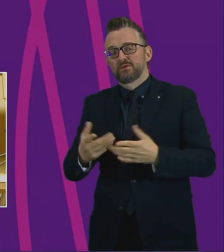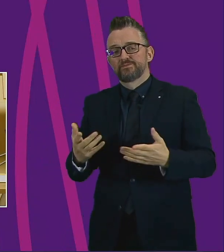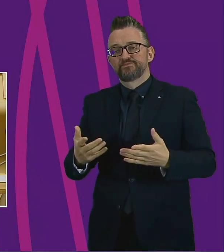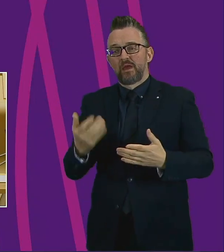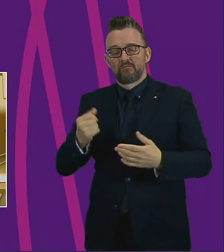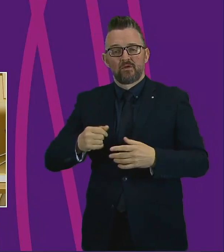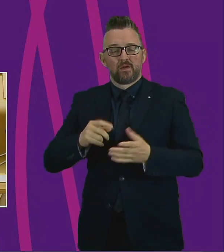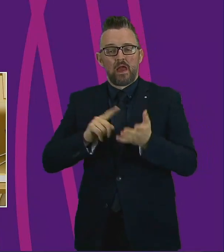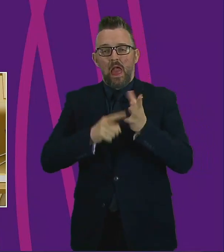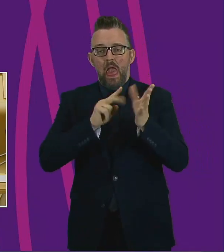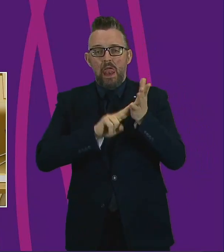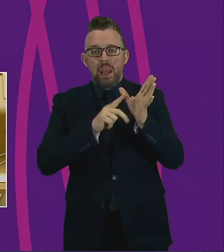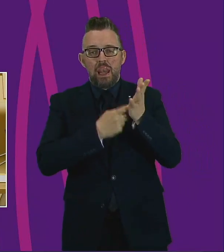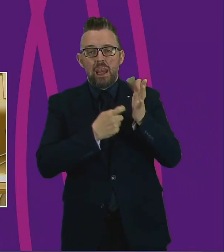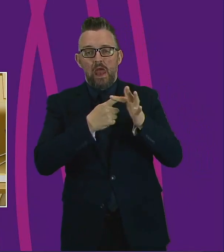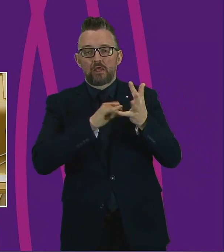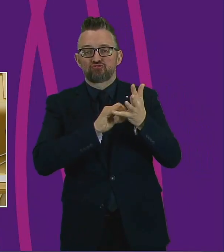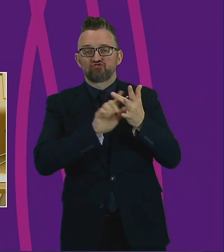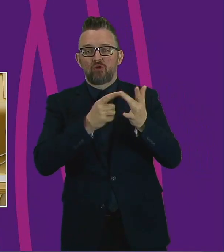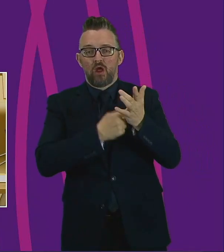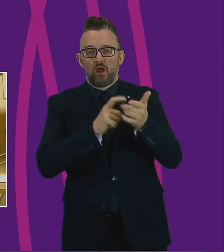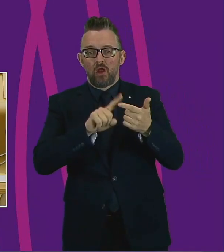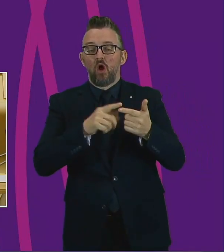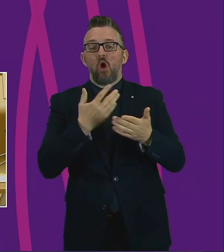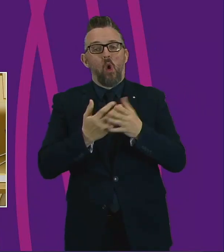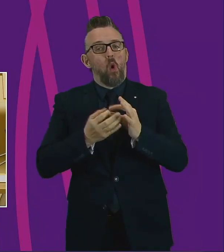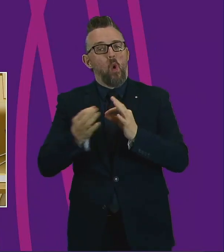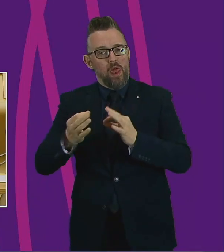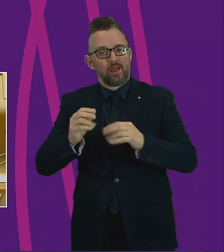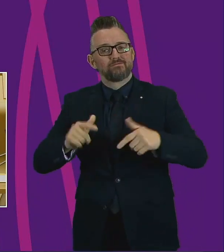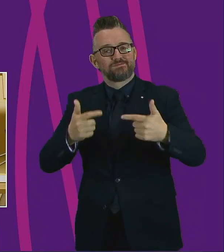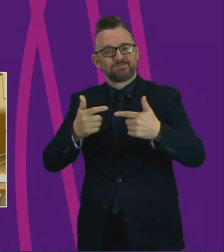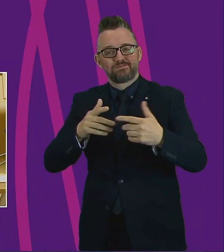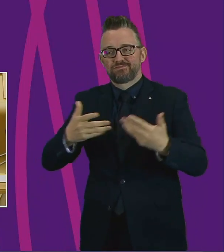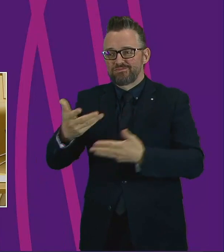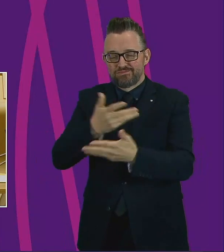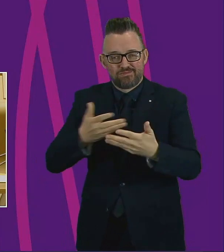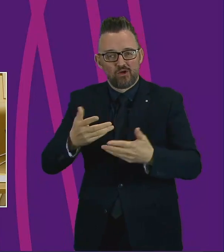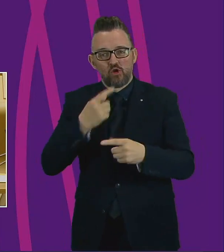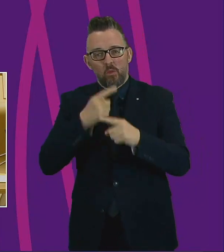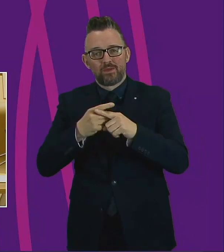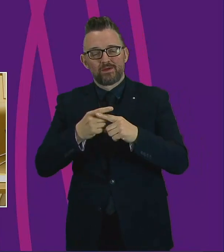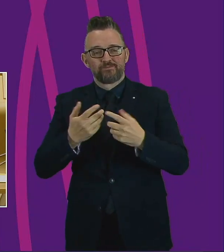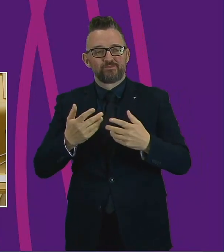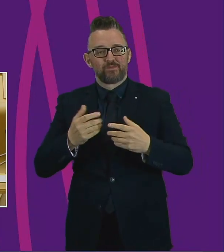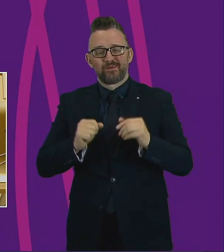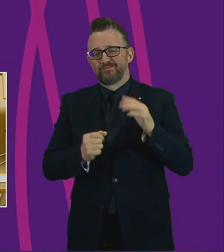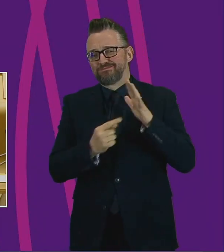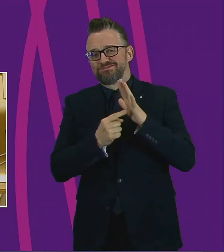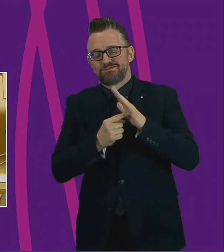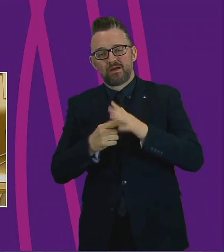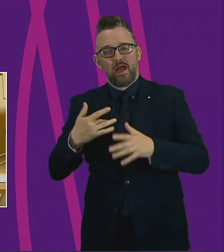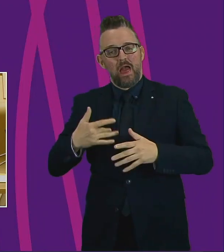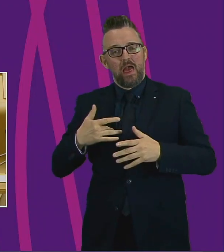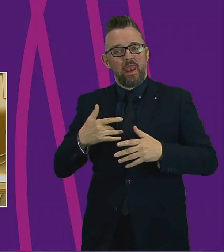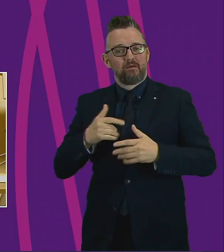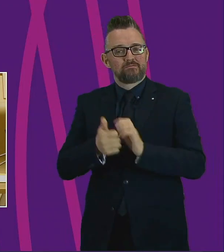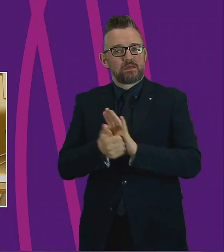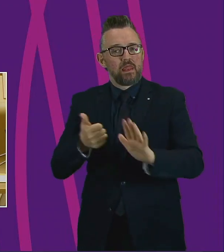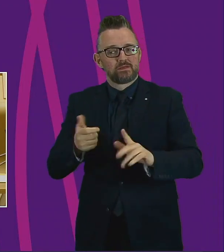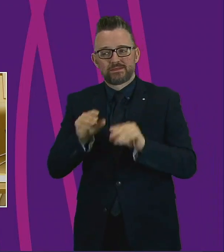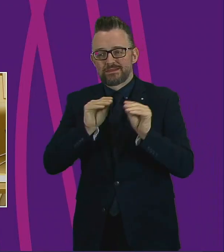online of course. This morning there was a workshop teaching key life skills to tackle low moods and stress.